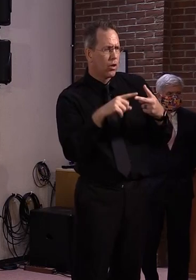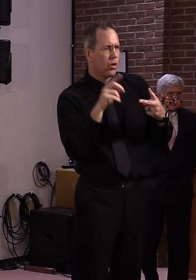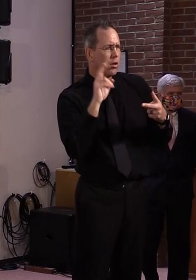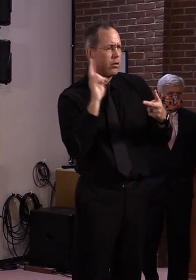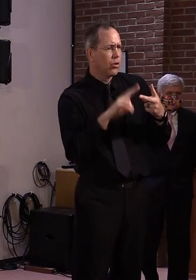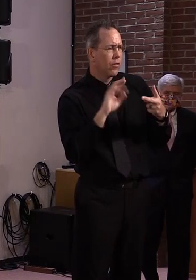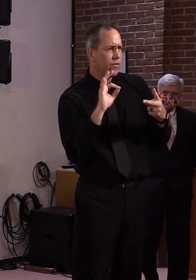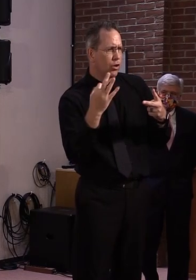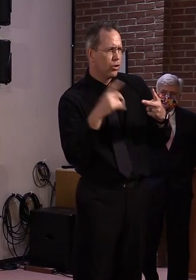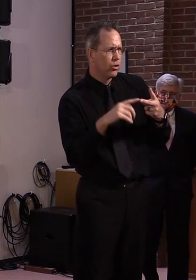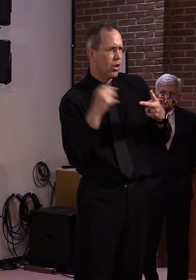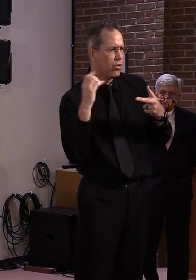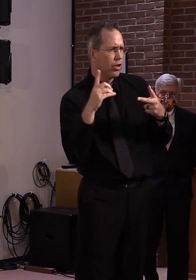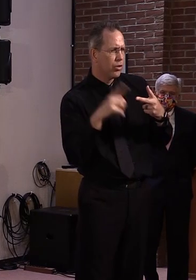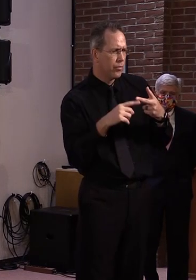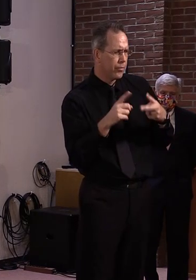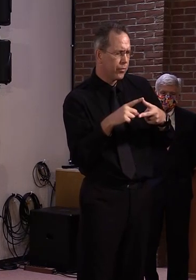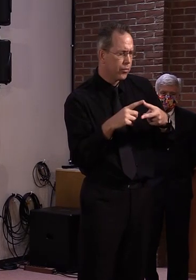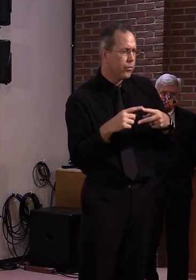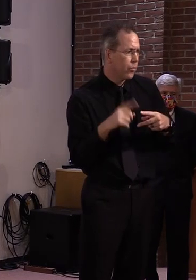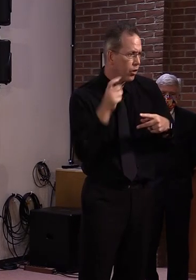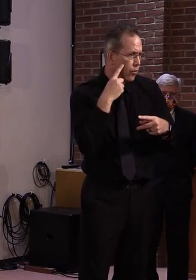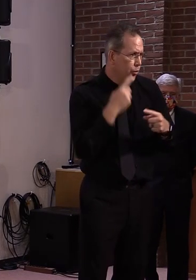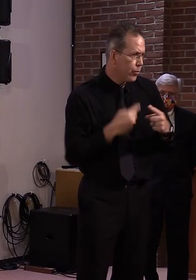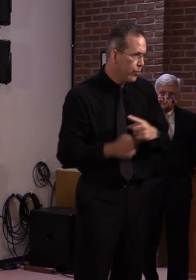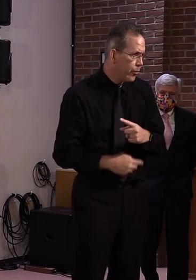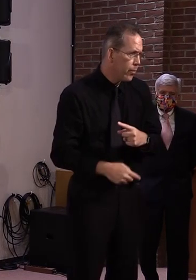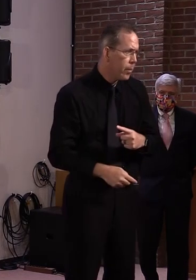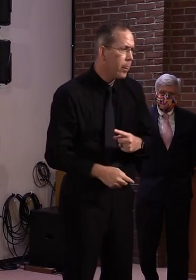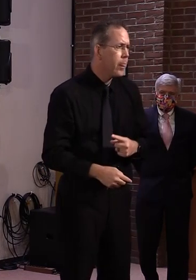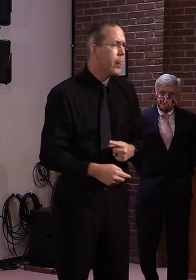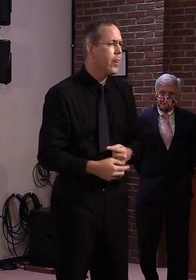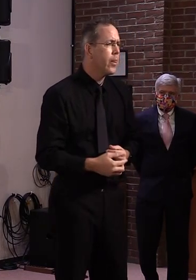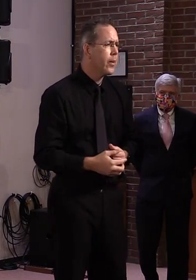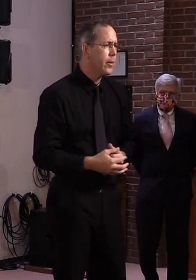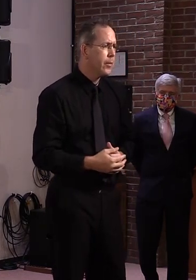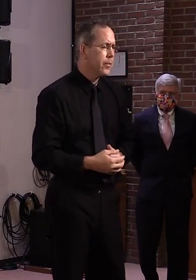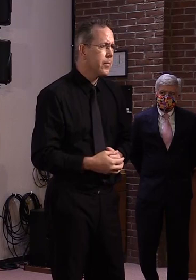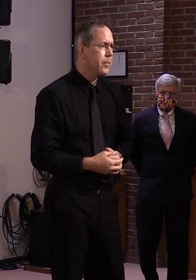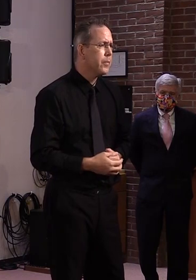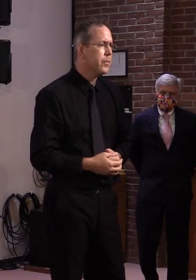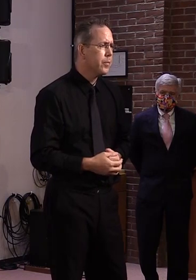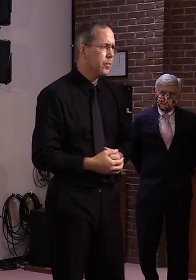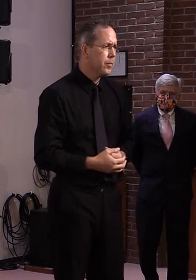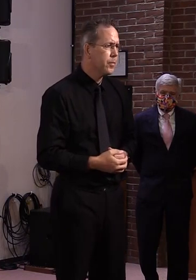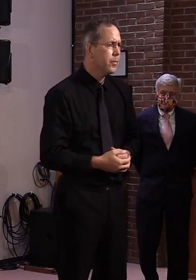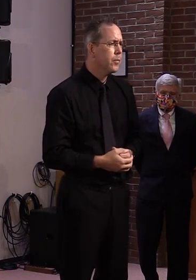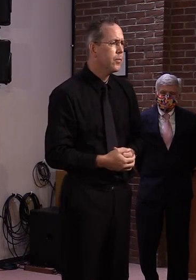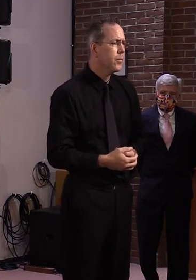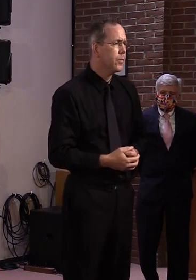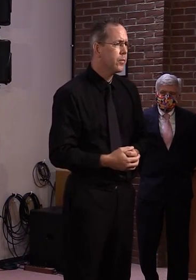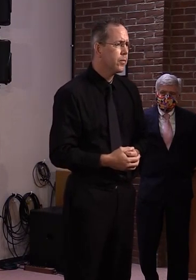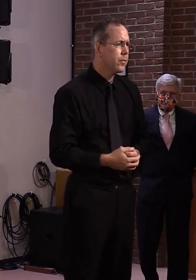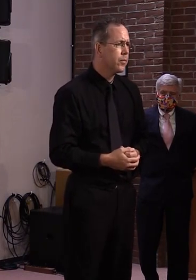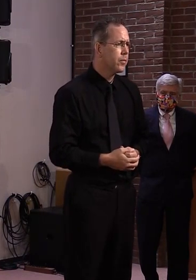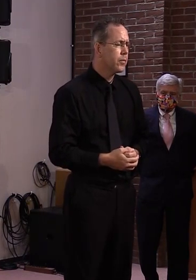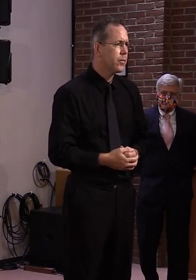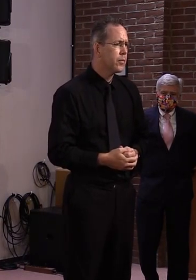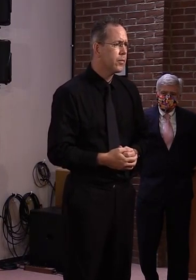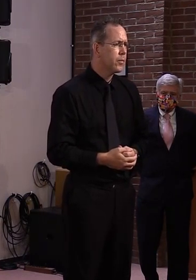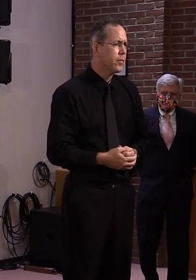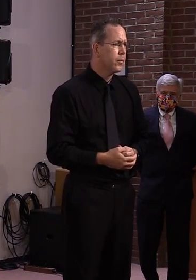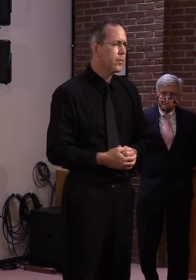bills the legislature passed on Friday night? No. Do you have possession? No? Yeah. The